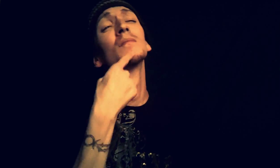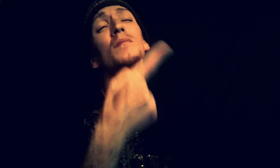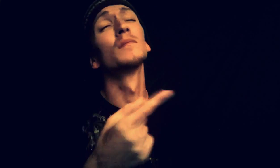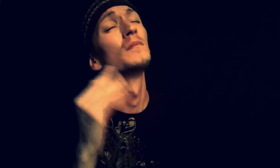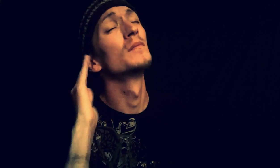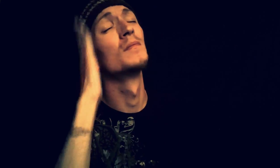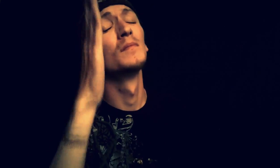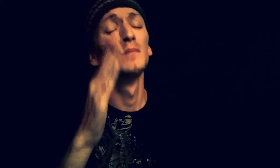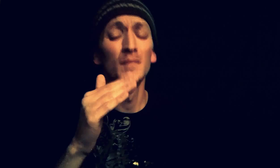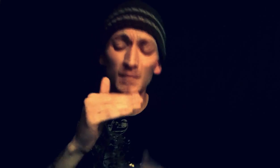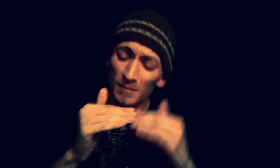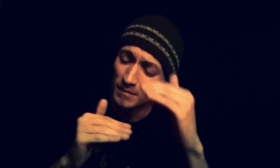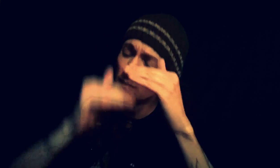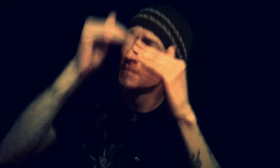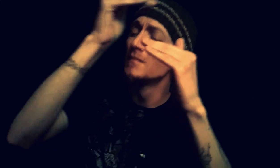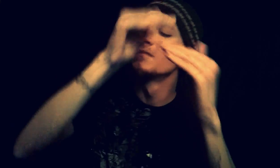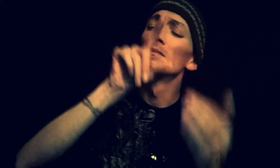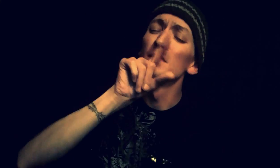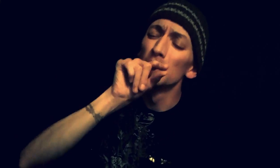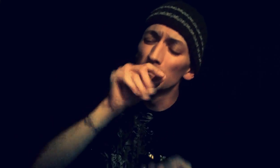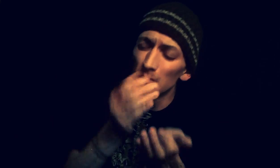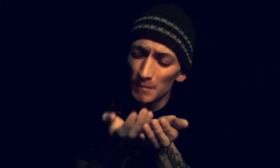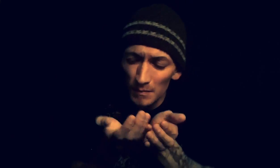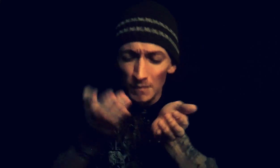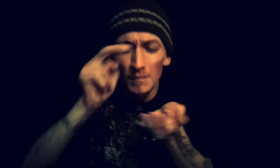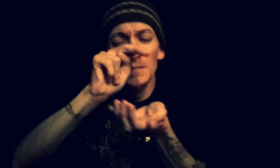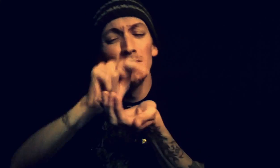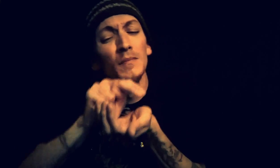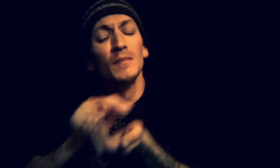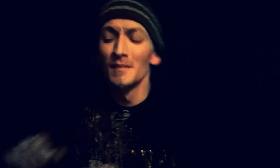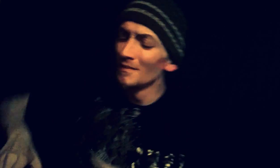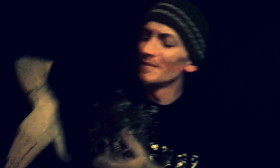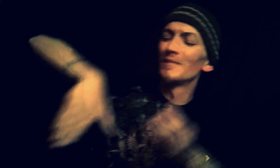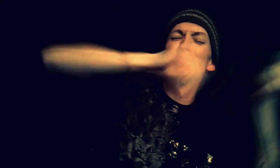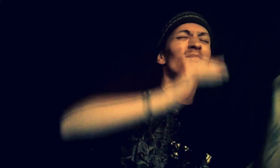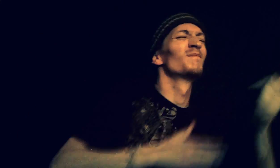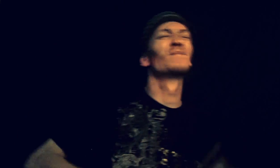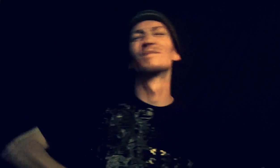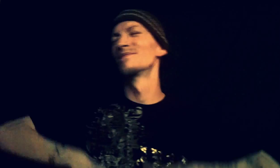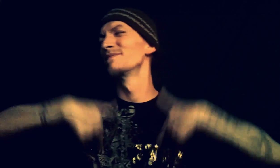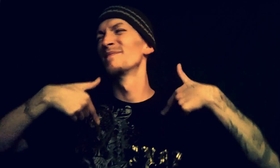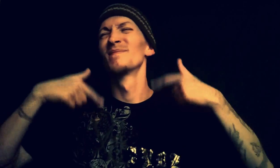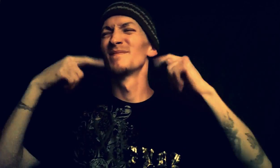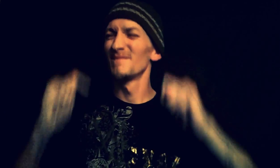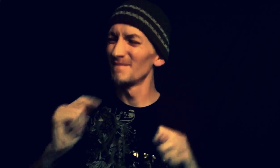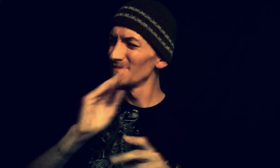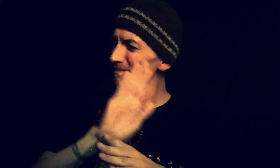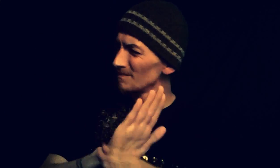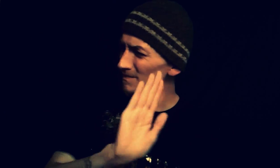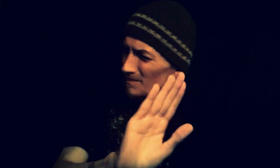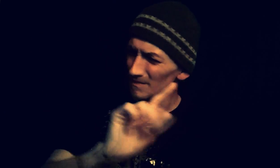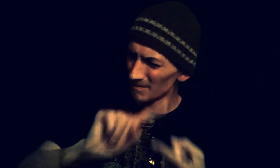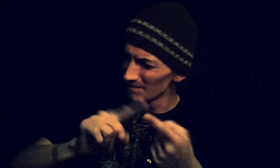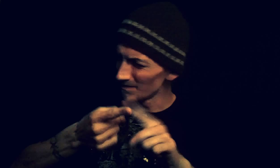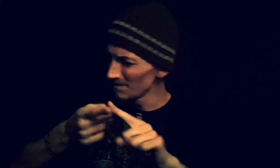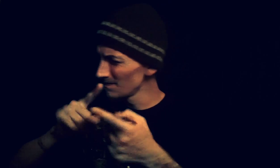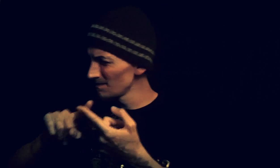said we're building this So I left my life Dry down your friends Dry